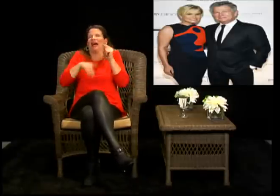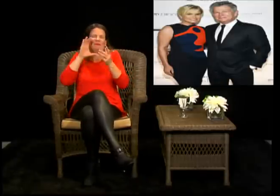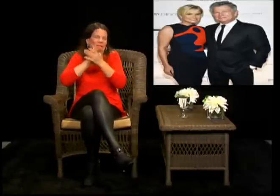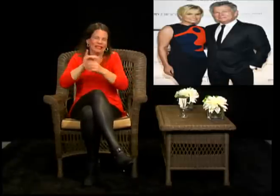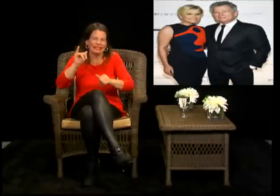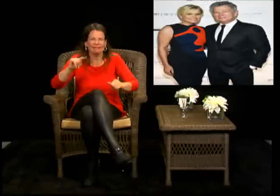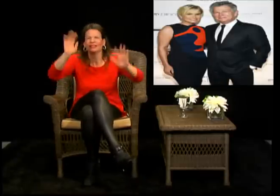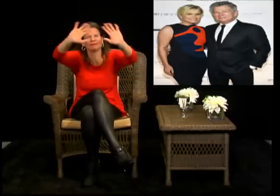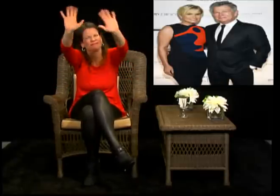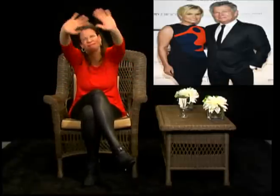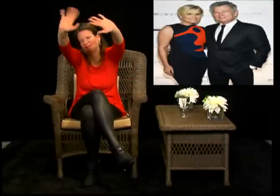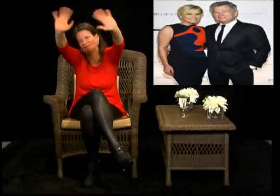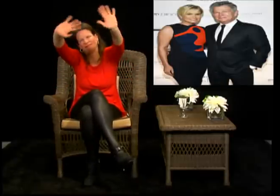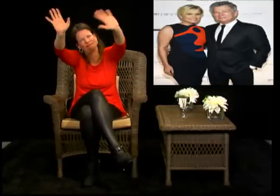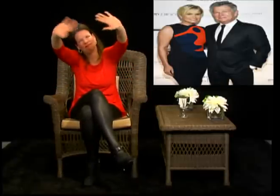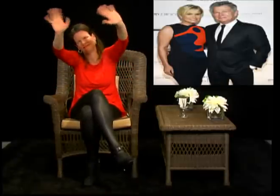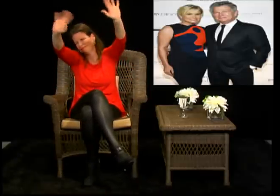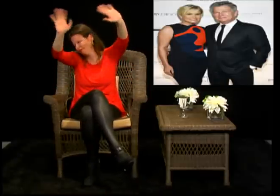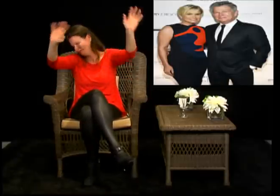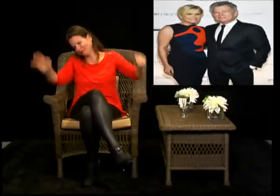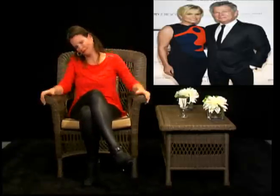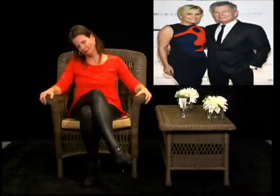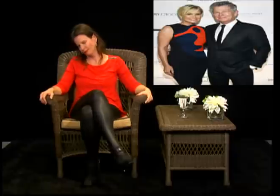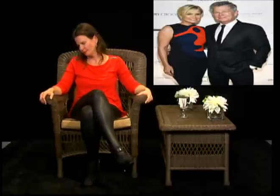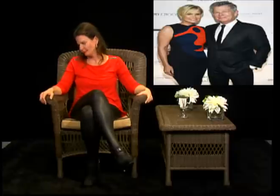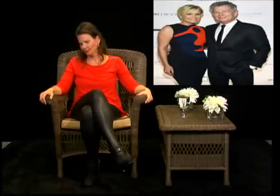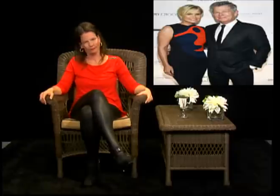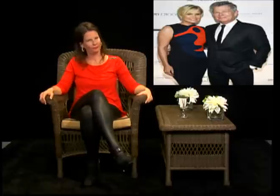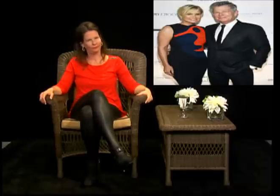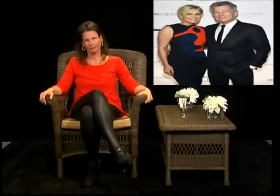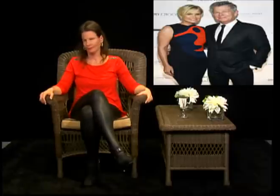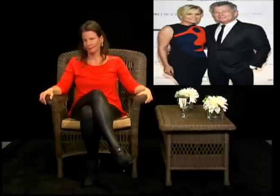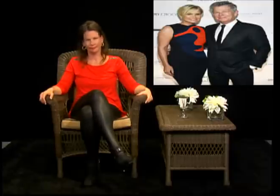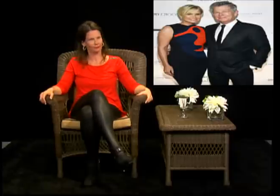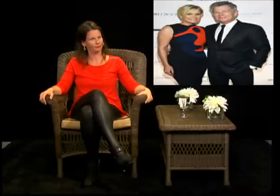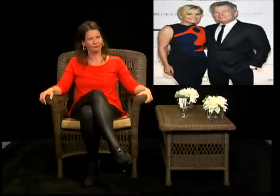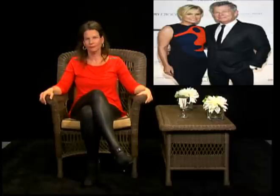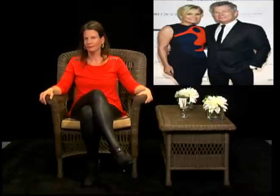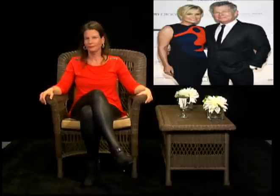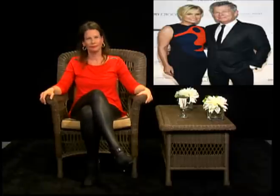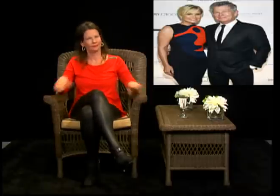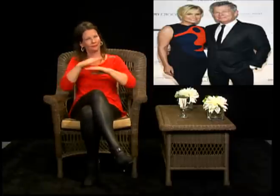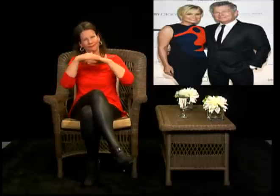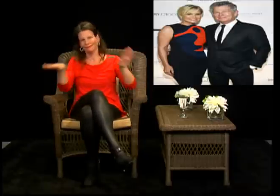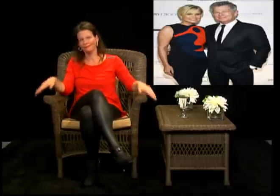throw $500 here, $500 there for little kids. Um,